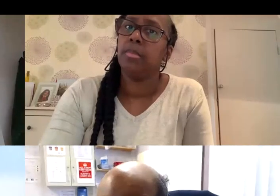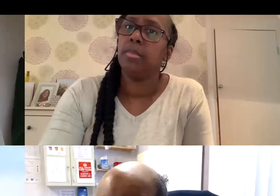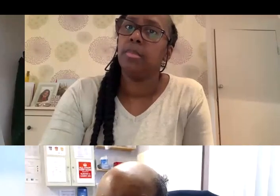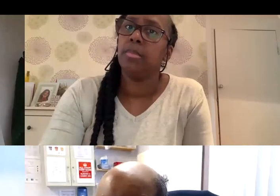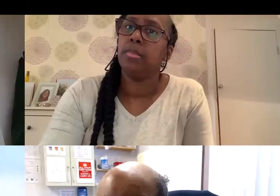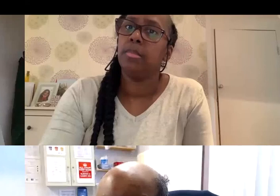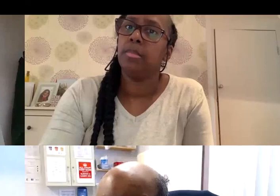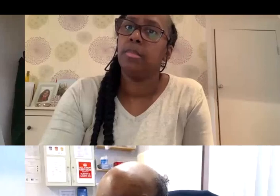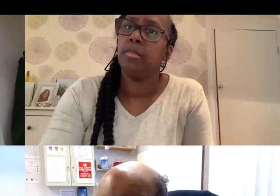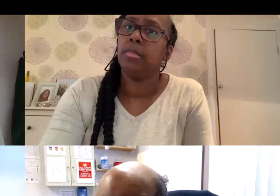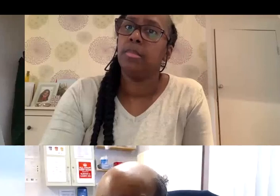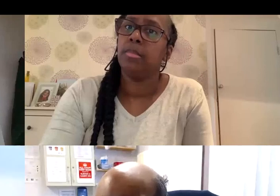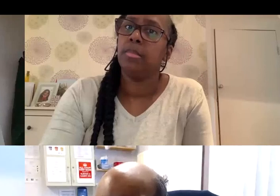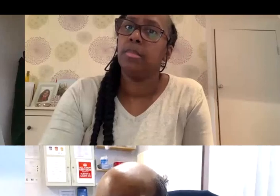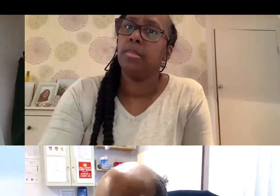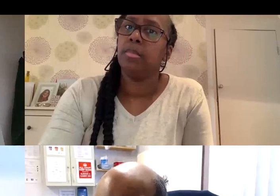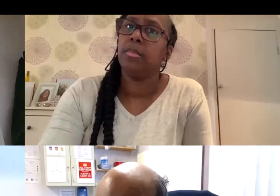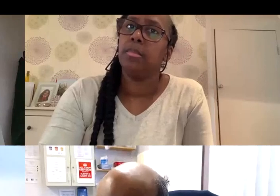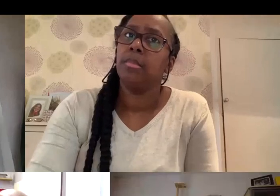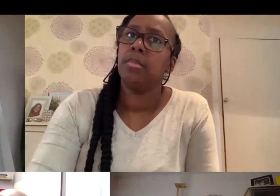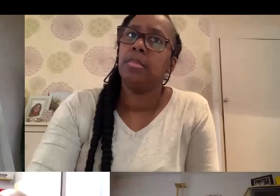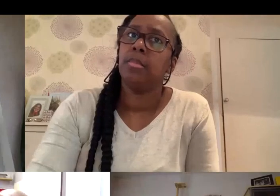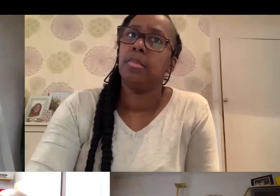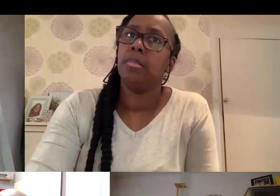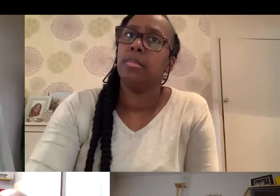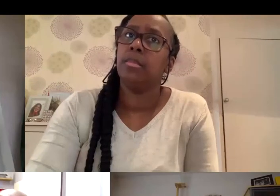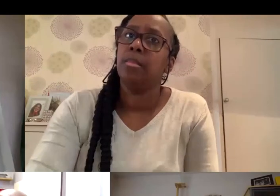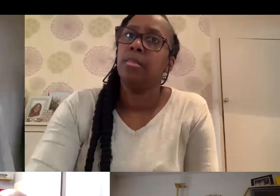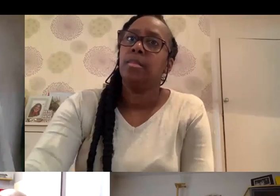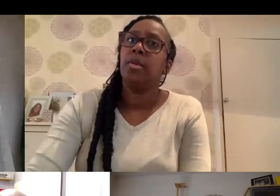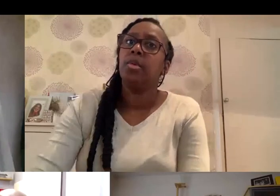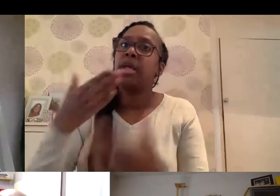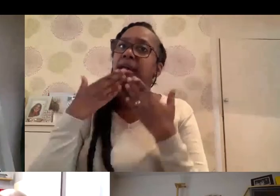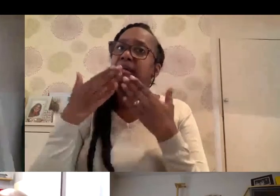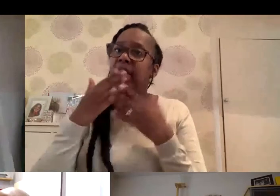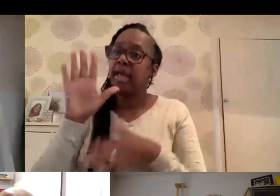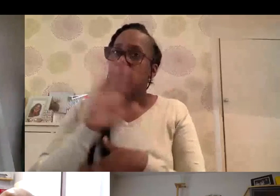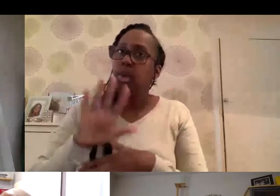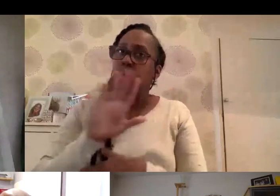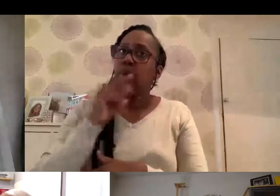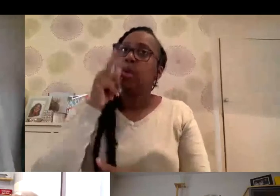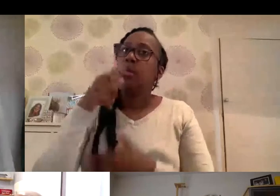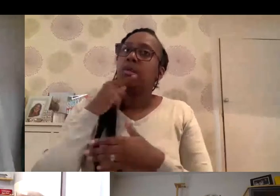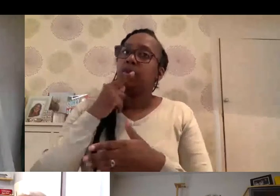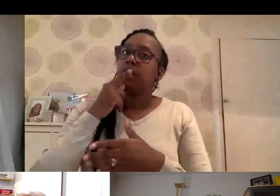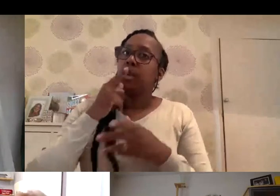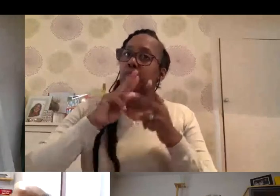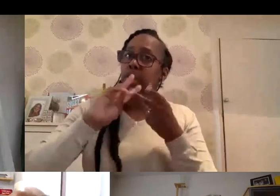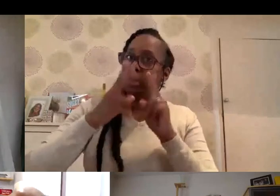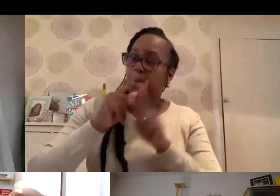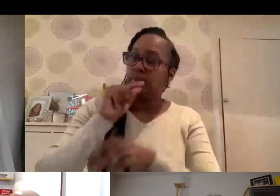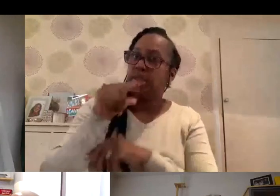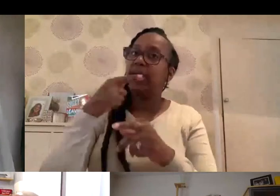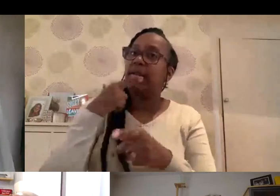Okay. Well, thank you. I want to say a huge thank you. Um, thank you to Deborah. It's been great to have you, um, seen you signing, um, there